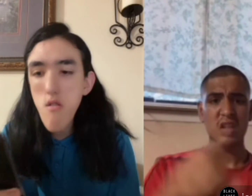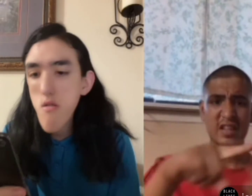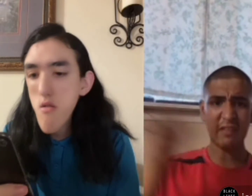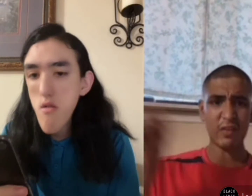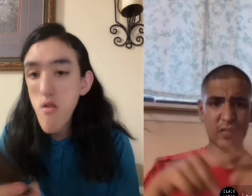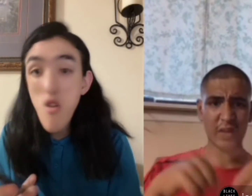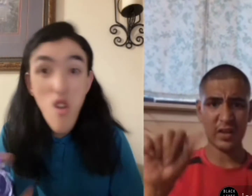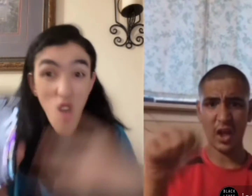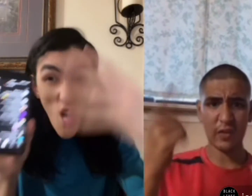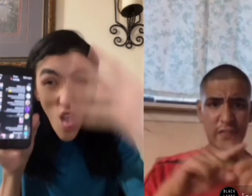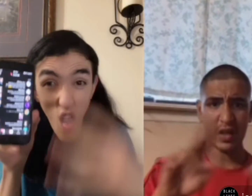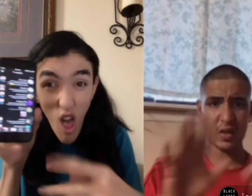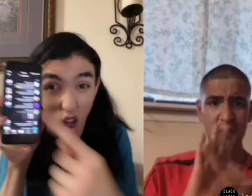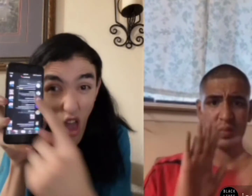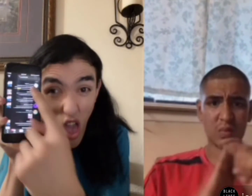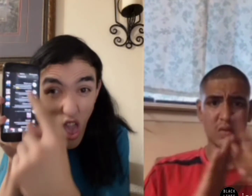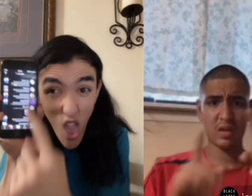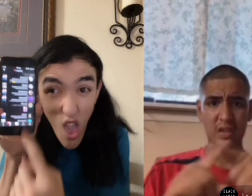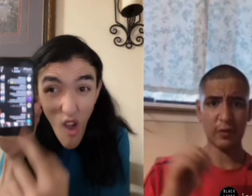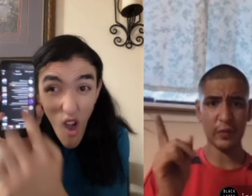This one, right? The other one?